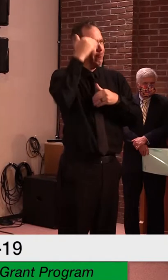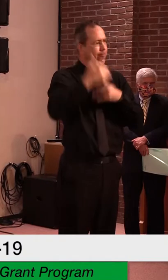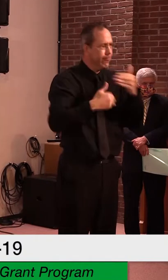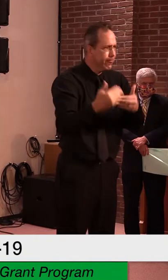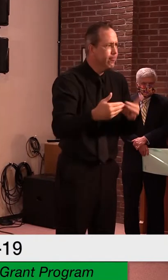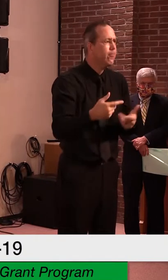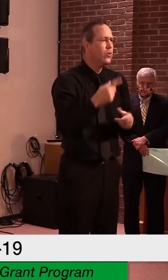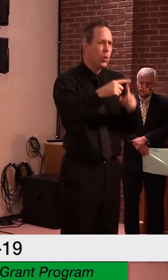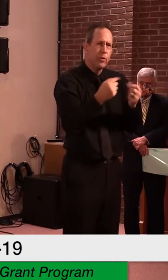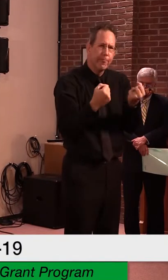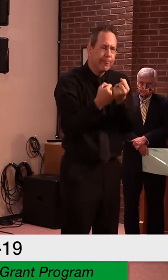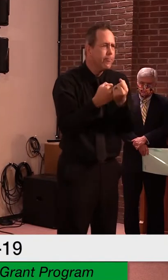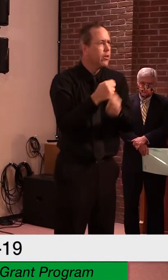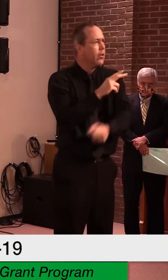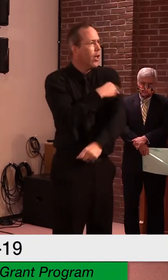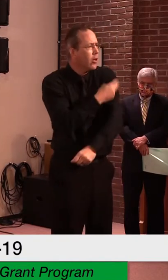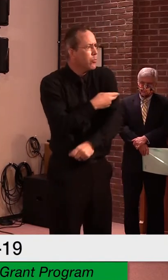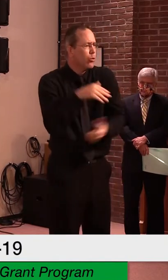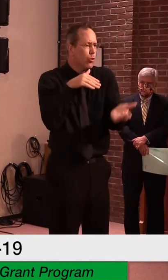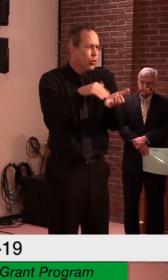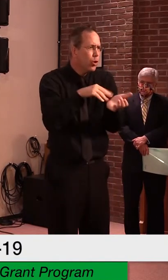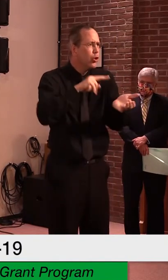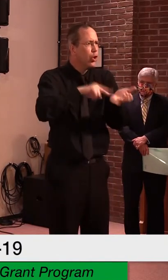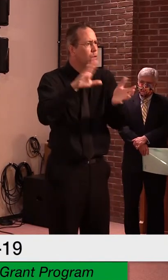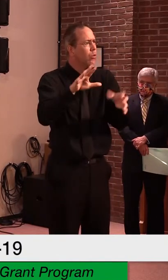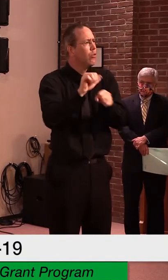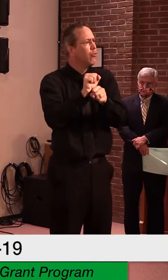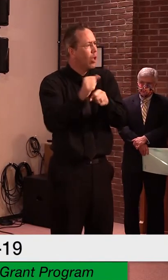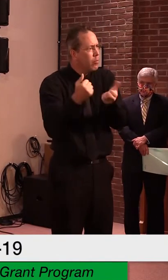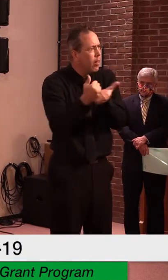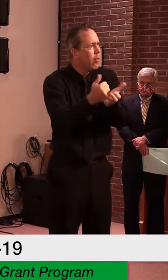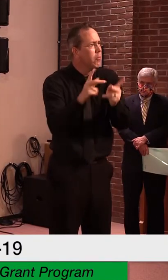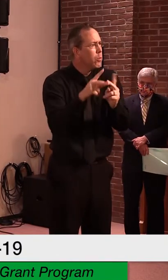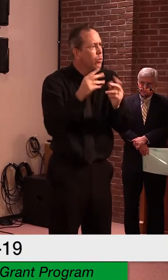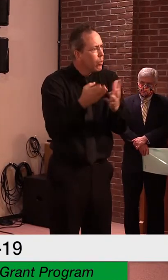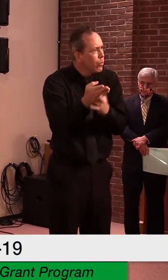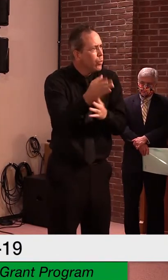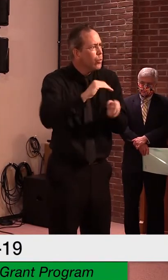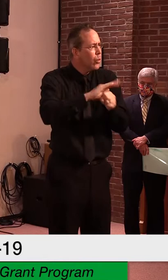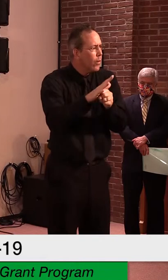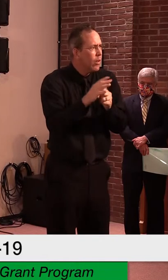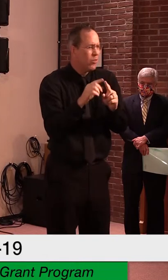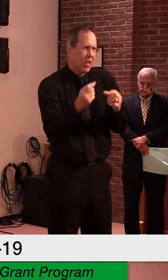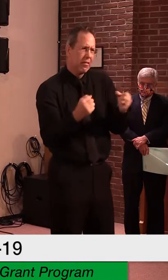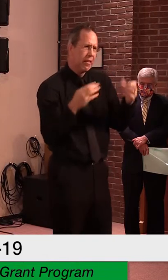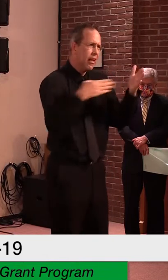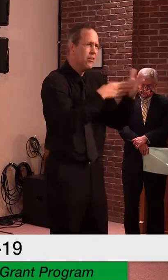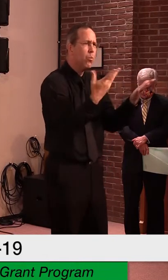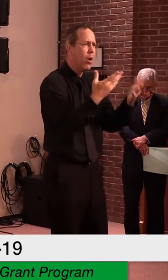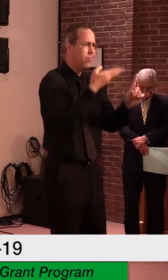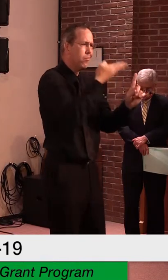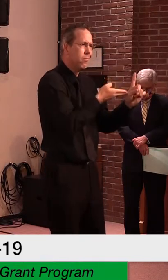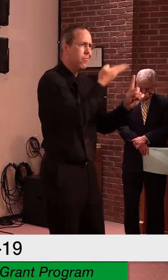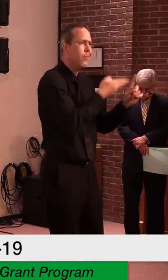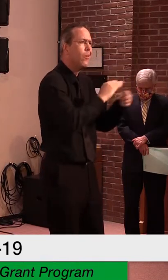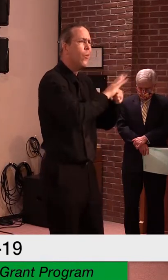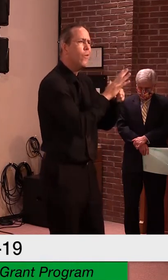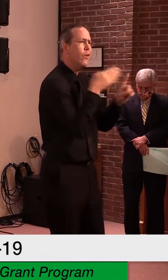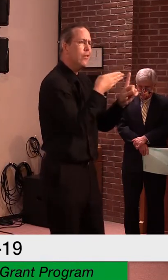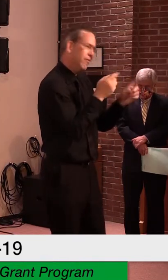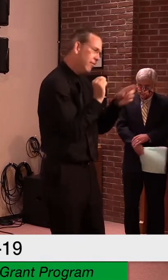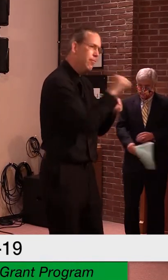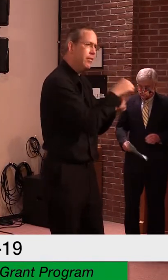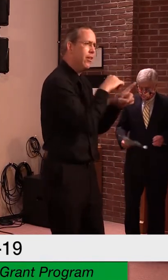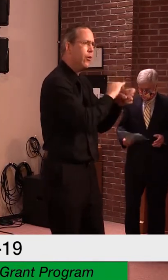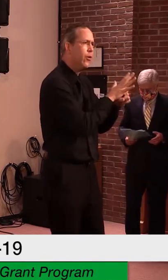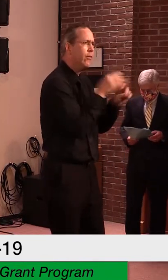lives and win the war against this invisible enemy. Thank you again for all your help in this fight. And I'll now